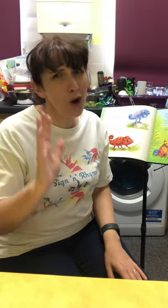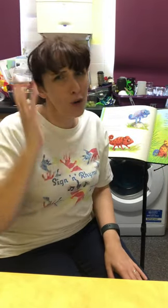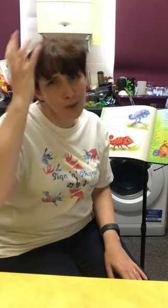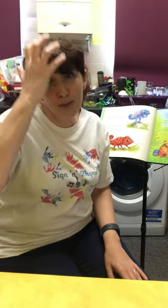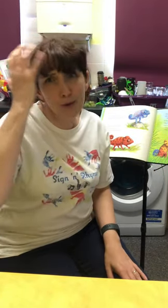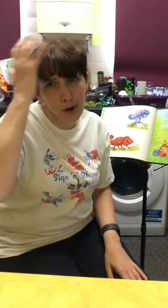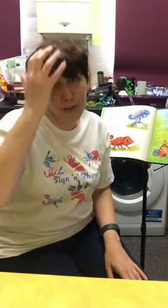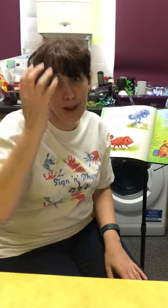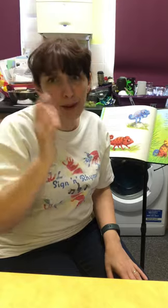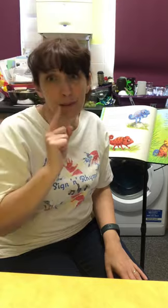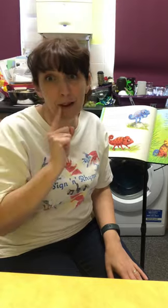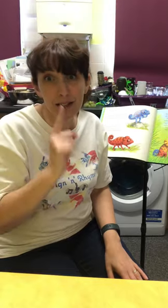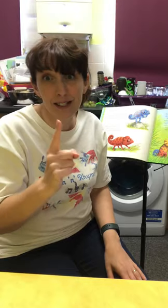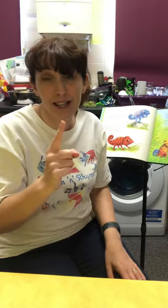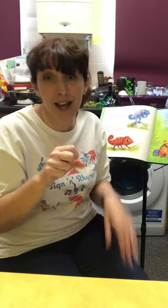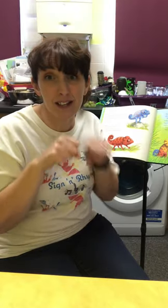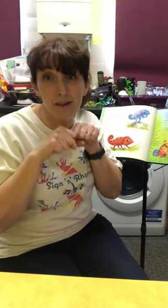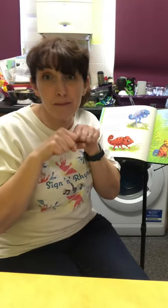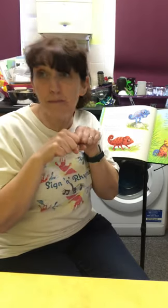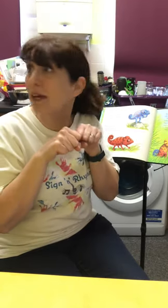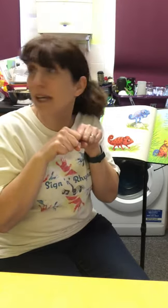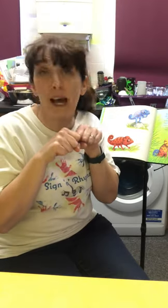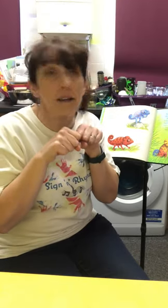problem, said meerkat.